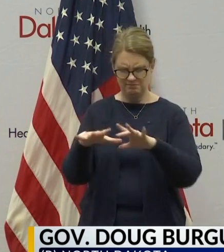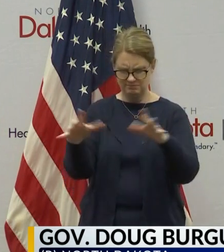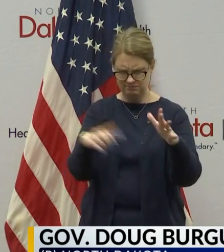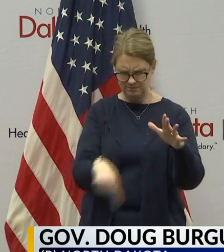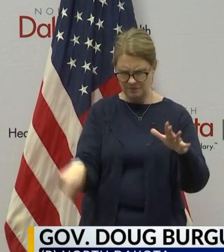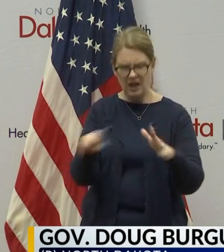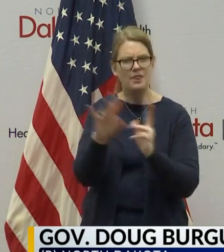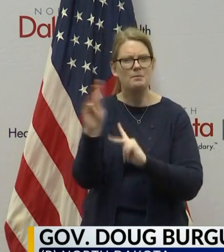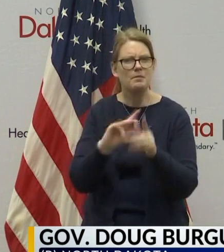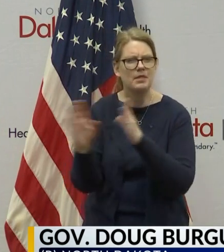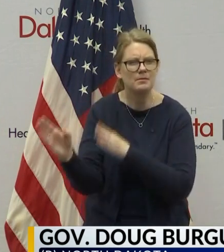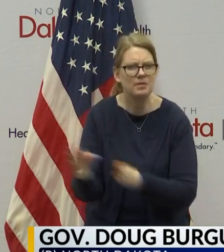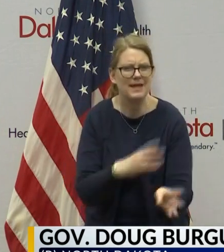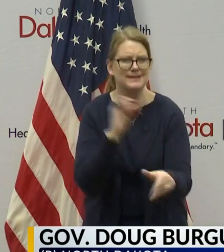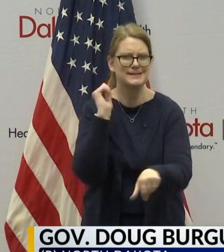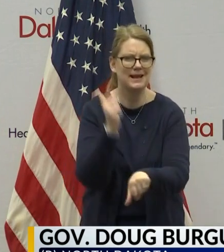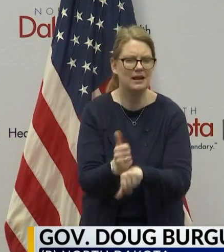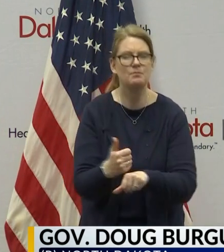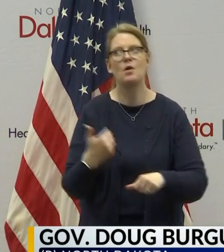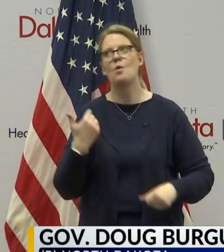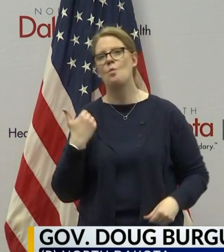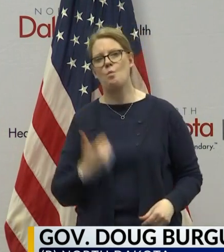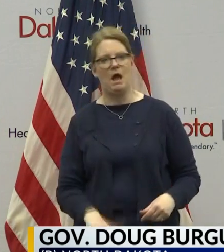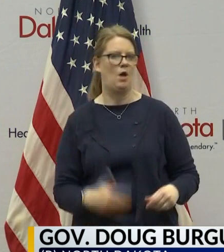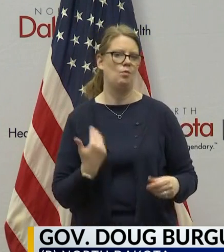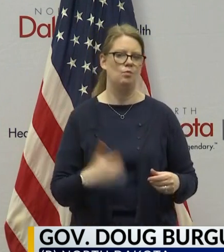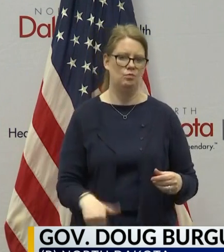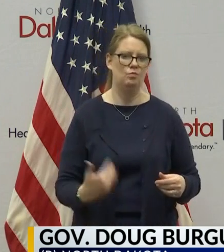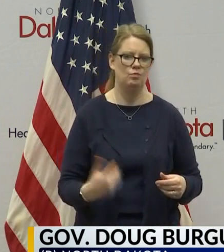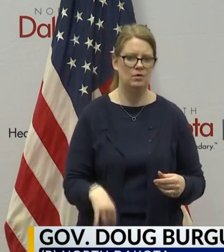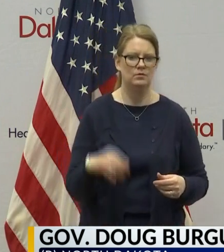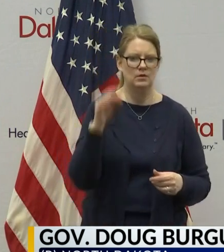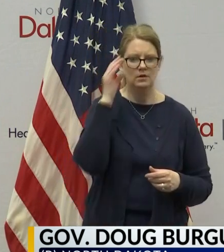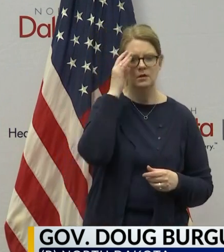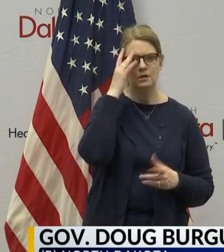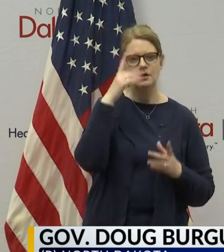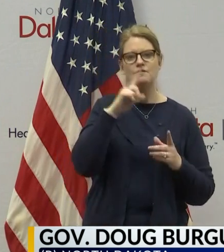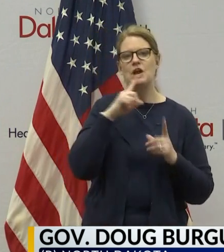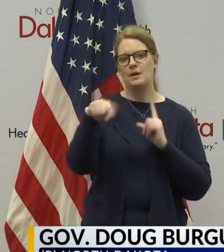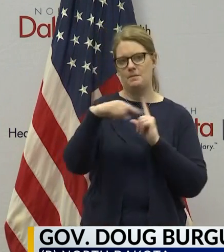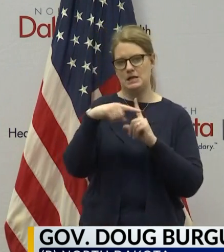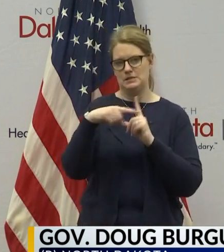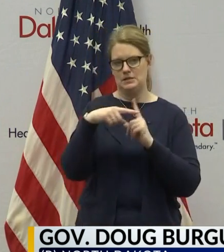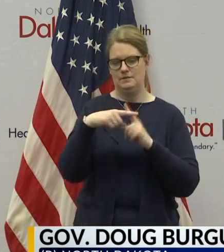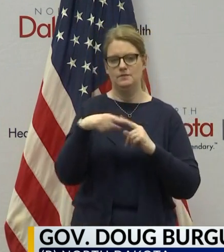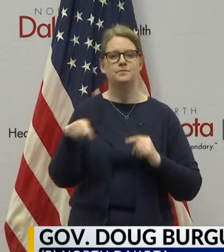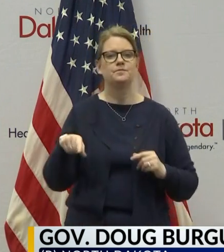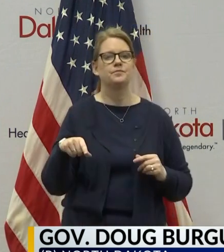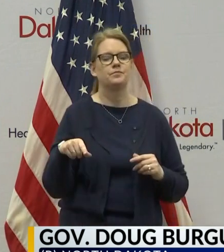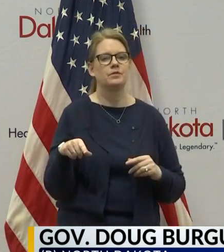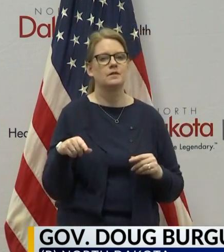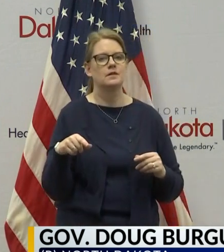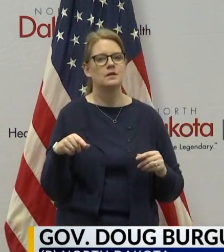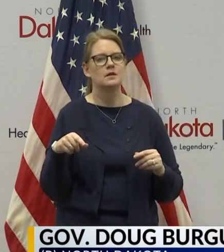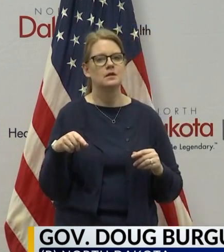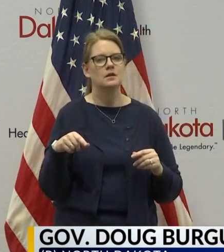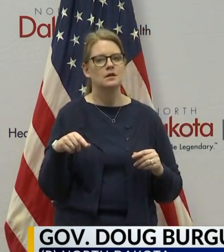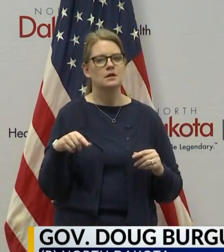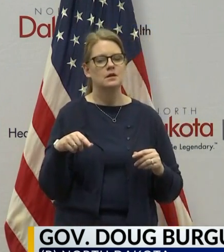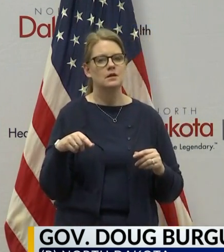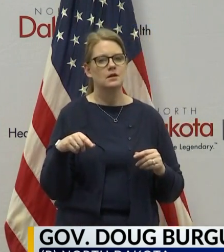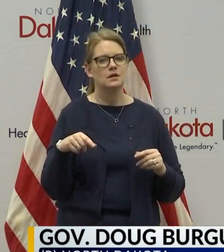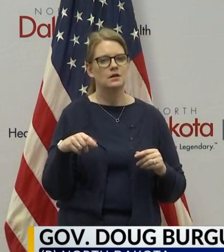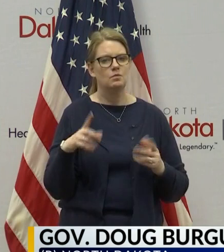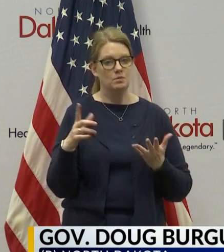possible. And again, I think very positive. One of the things that this also allows us to do when we